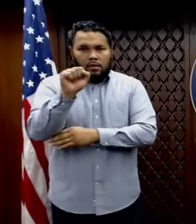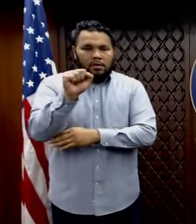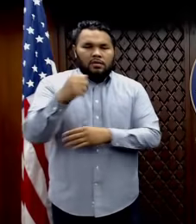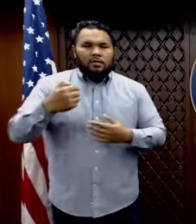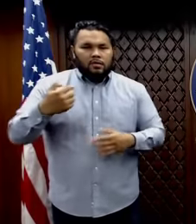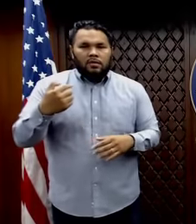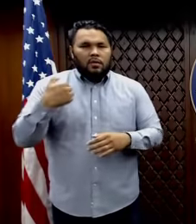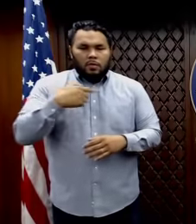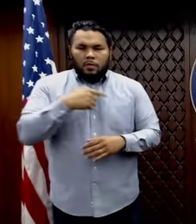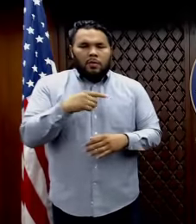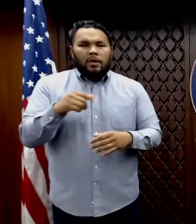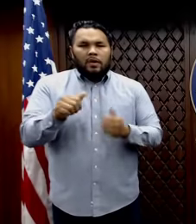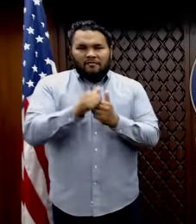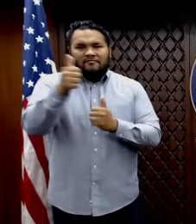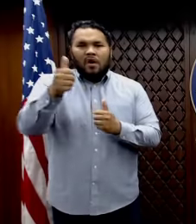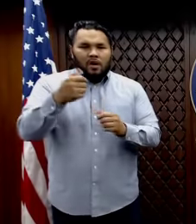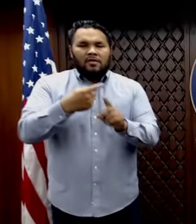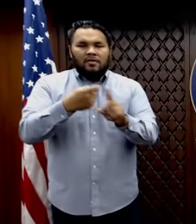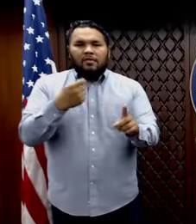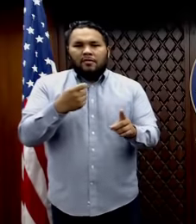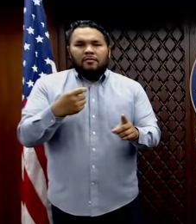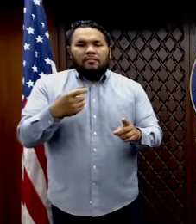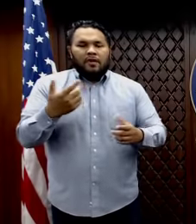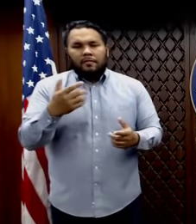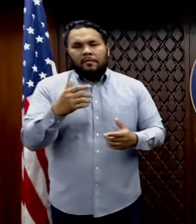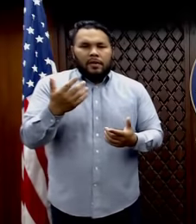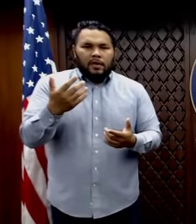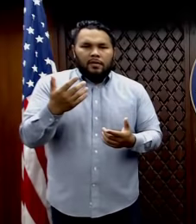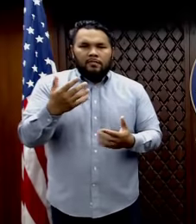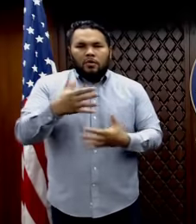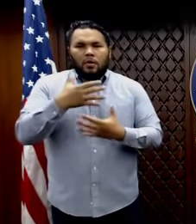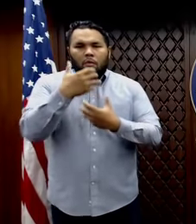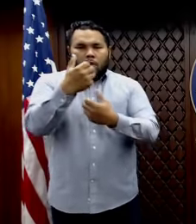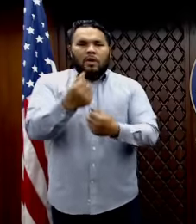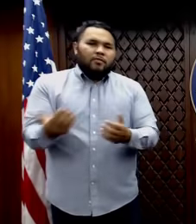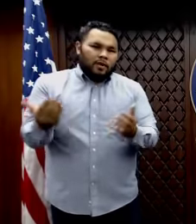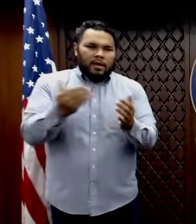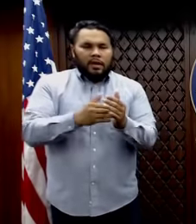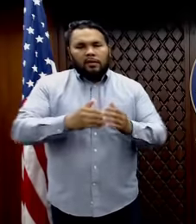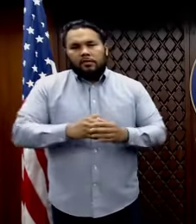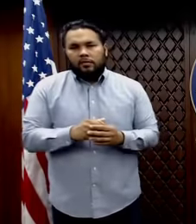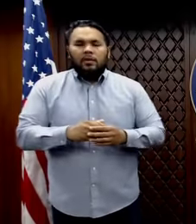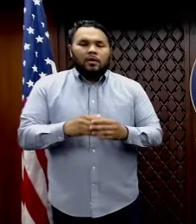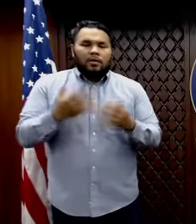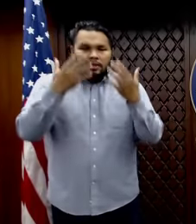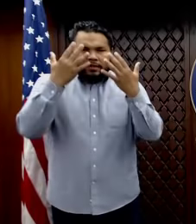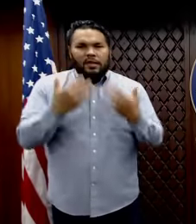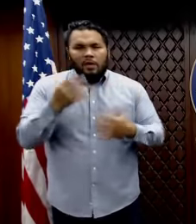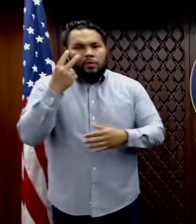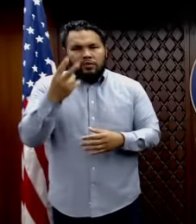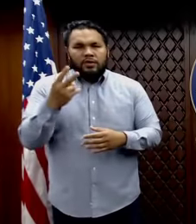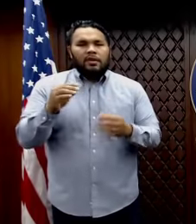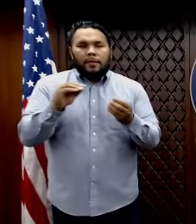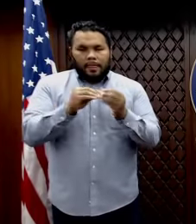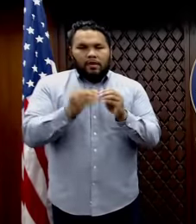woods, far from it. We will continue to see the number of cases increase, and unfortunately, we must be prepared